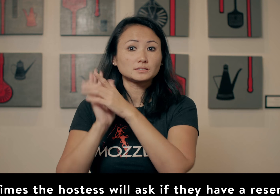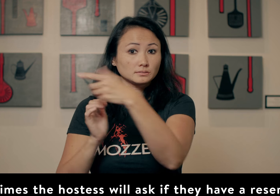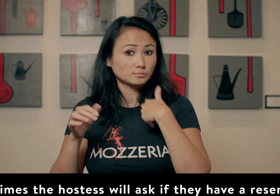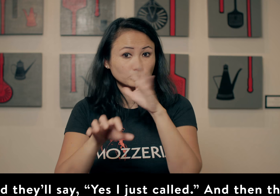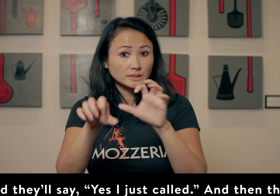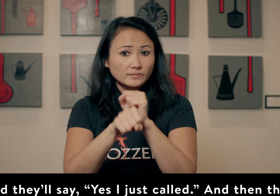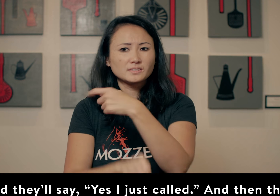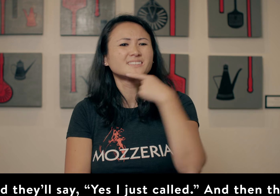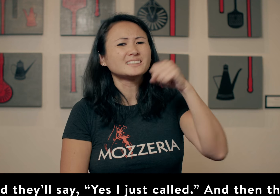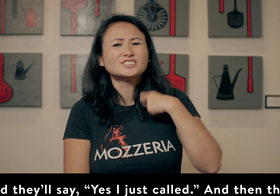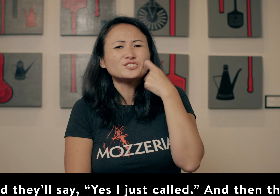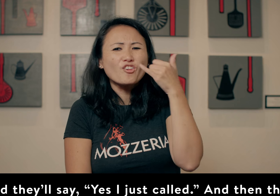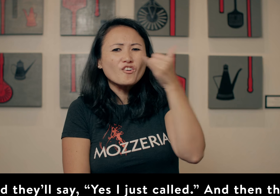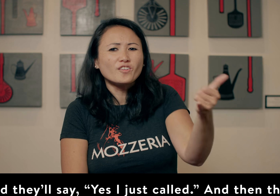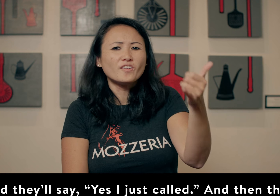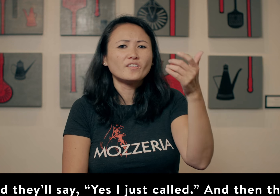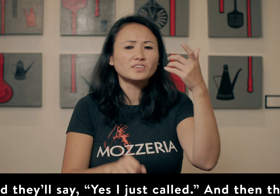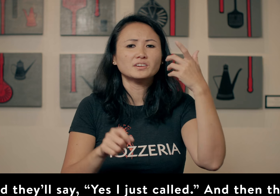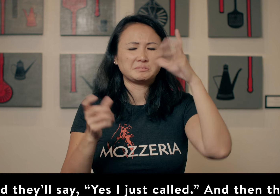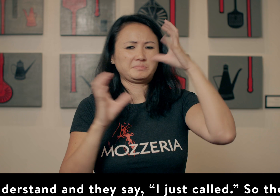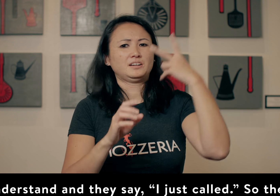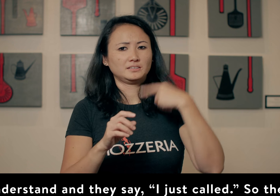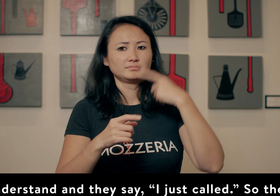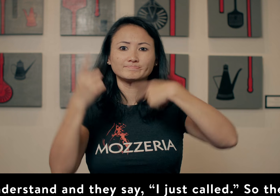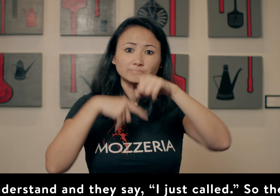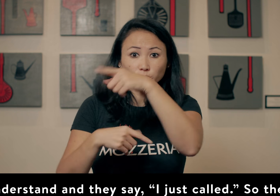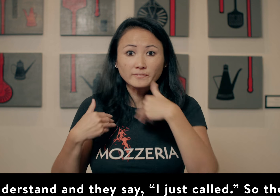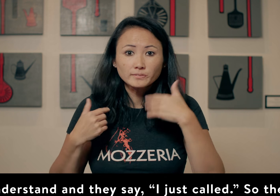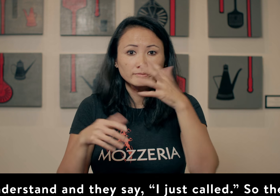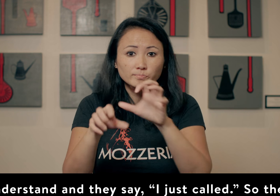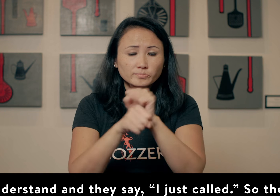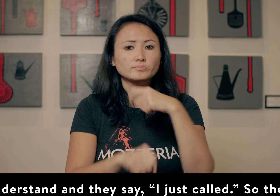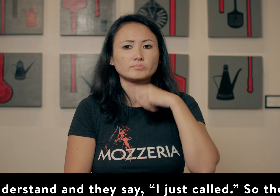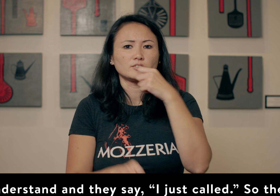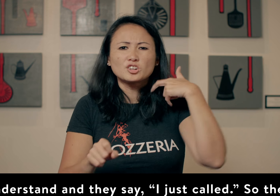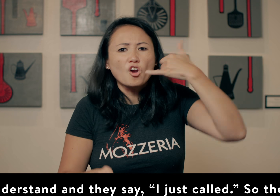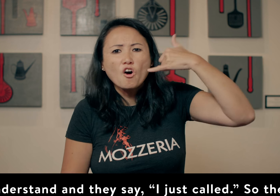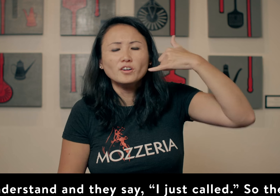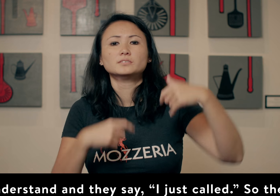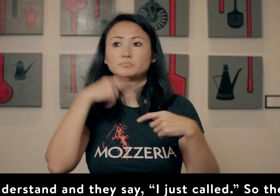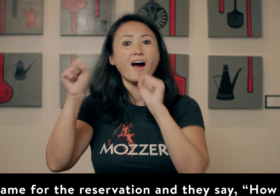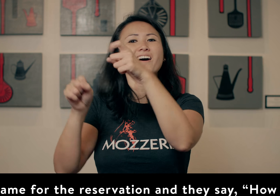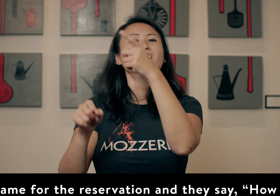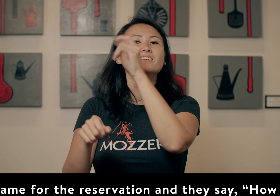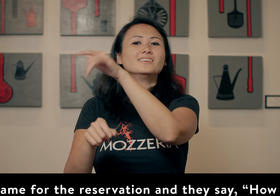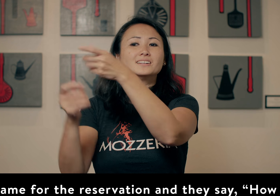and they'll say, yes, I just called. And then they misunderstand, and they say, I just called. So they say their name for the reservation,